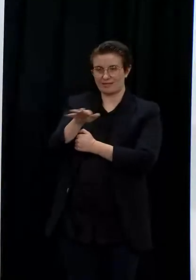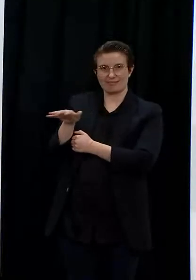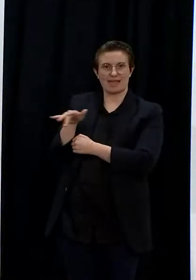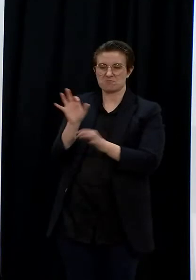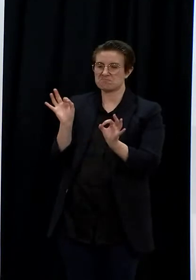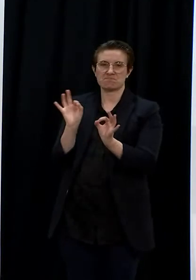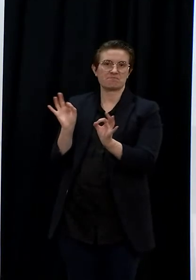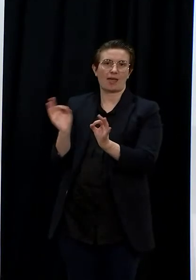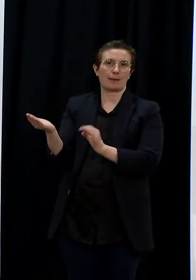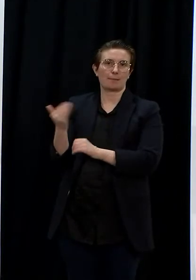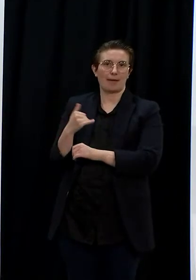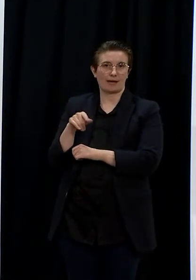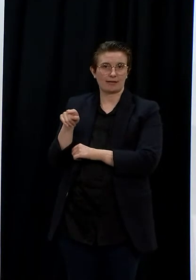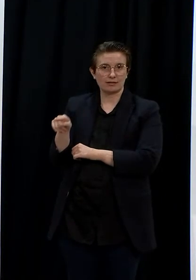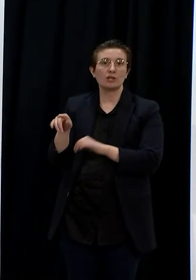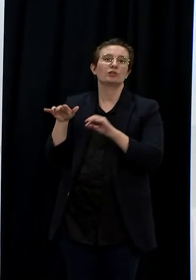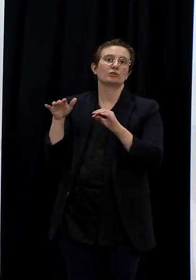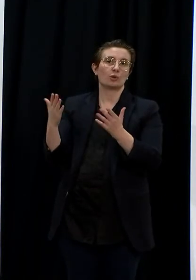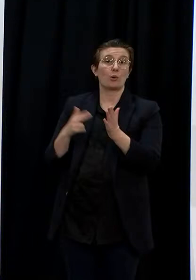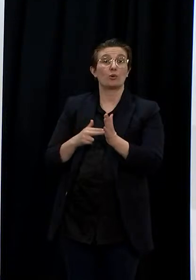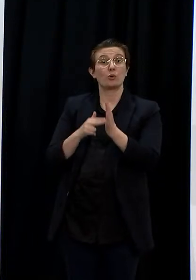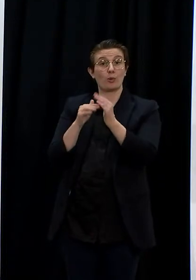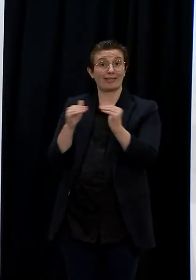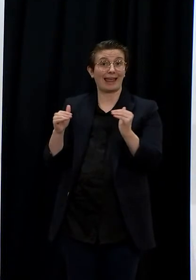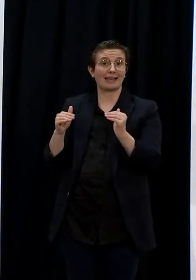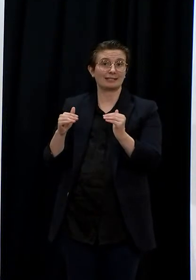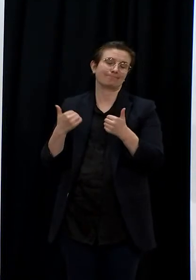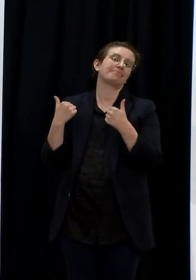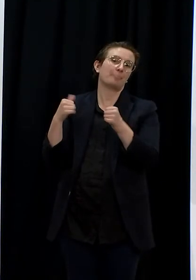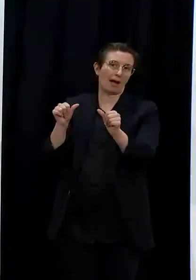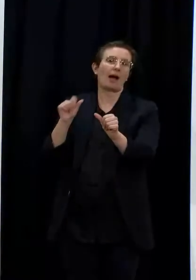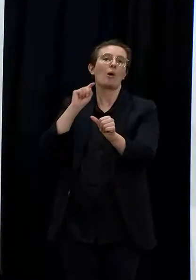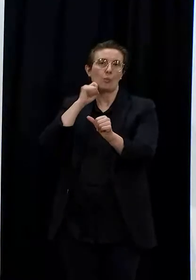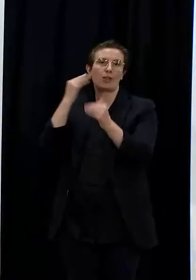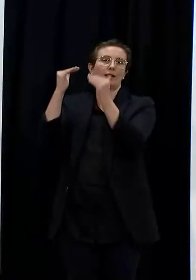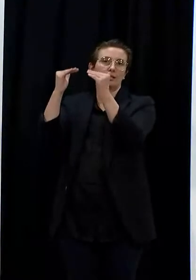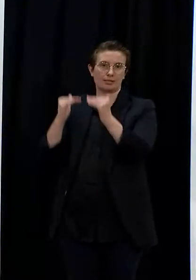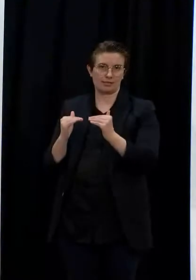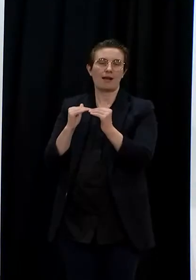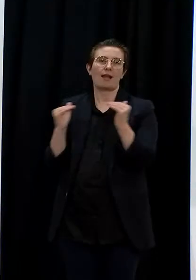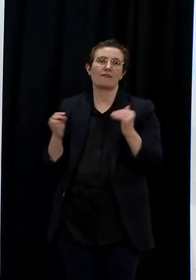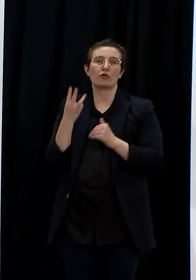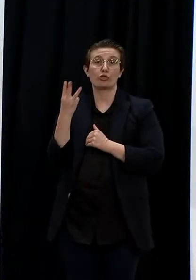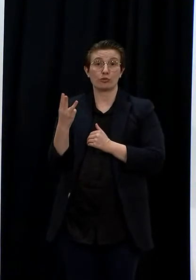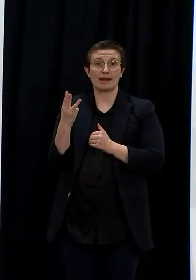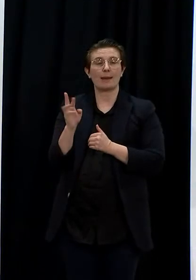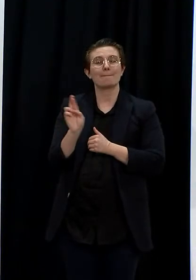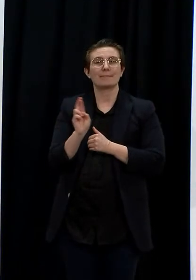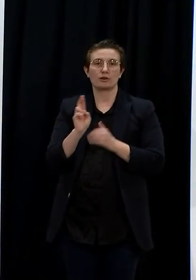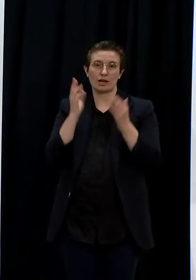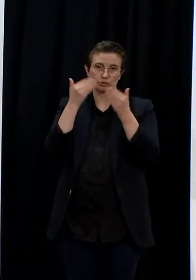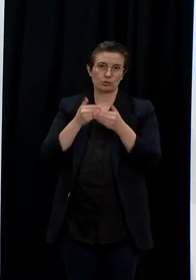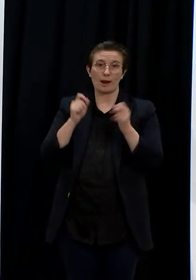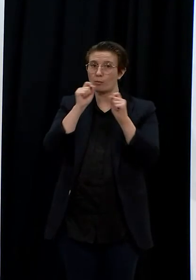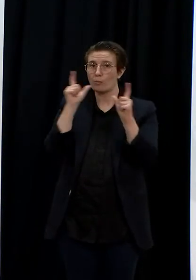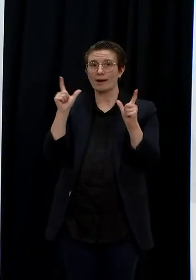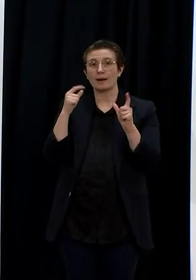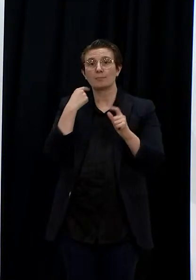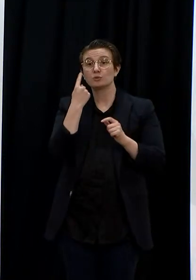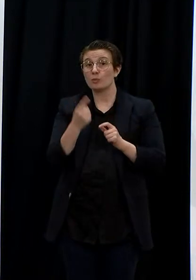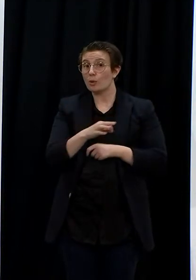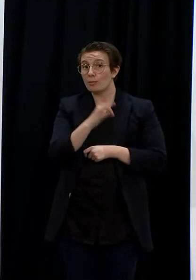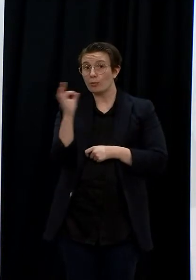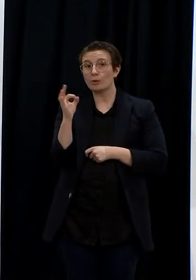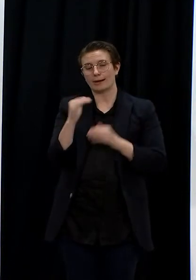move to alert level three at 11.50pm tonight as planned. I want to thank everyone in Northland for their patience